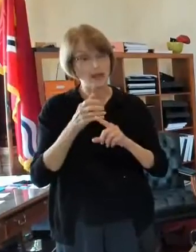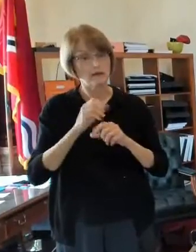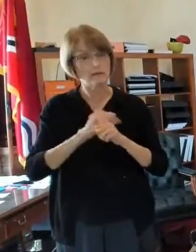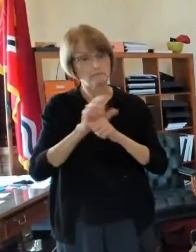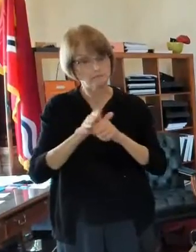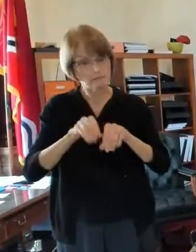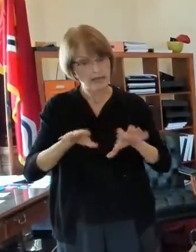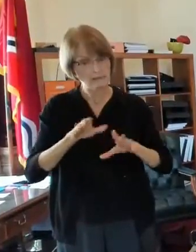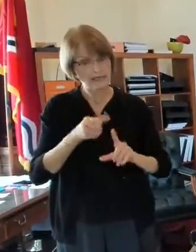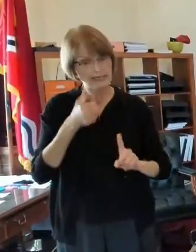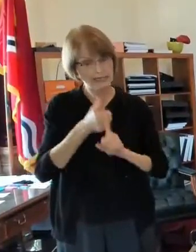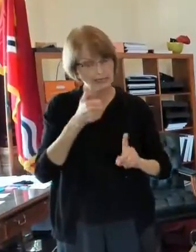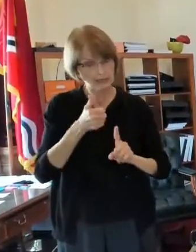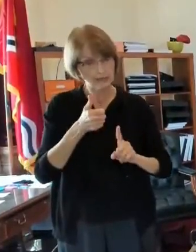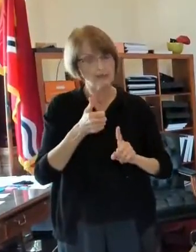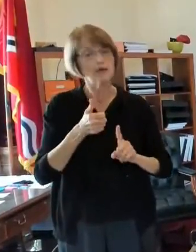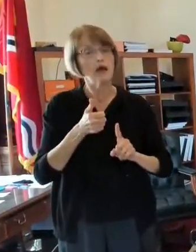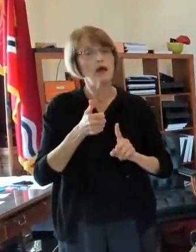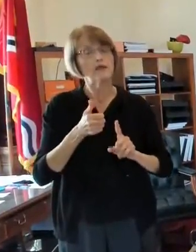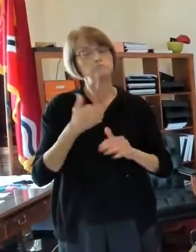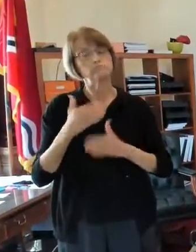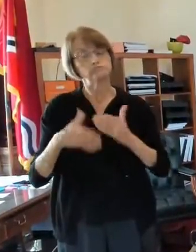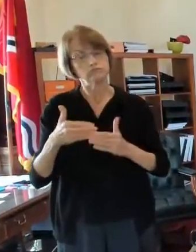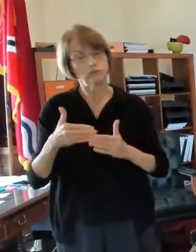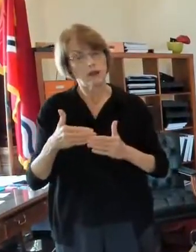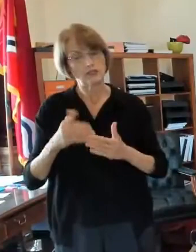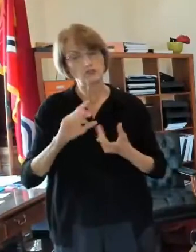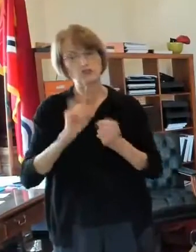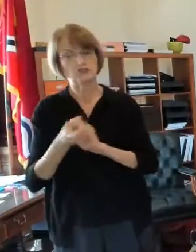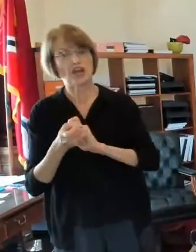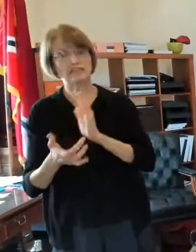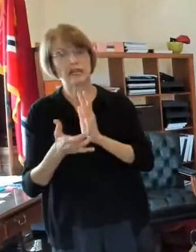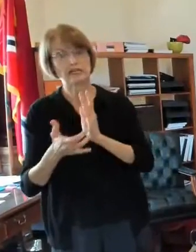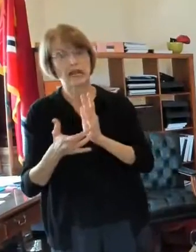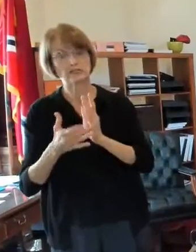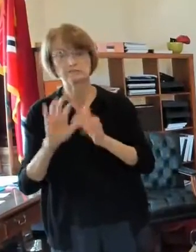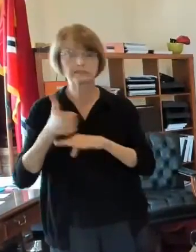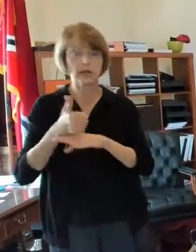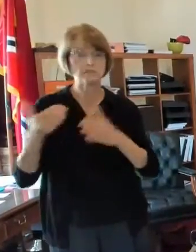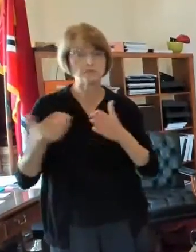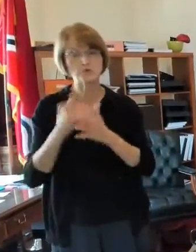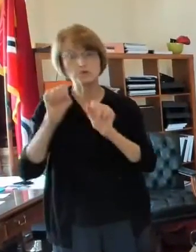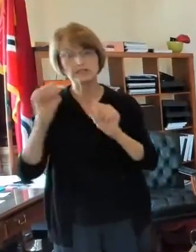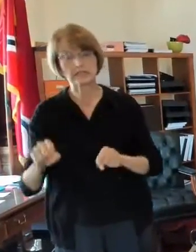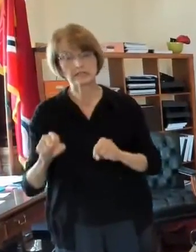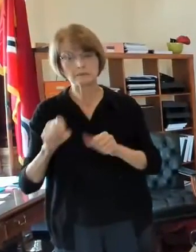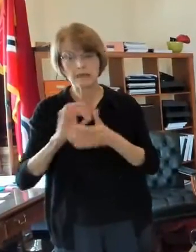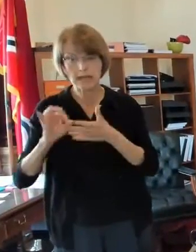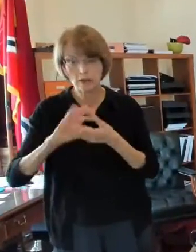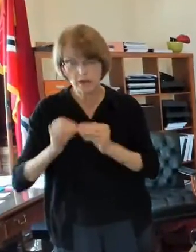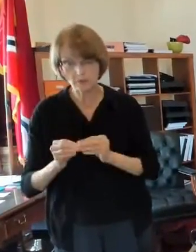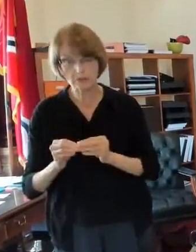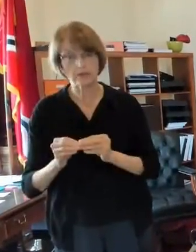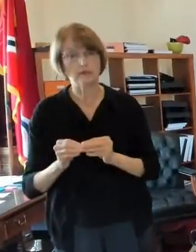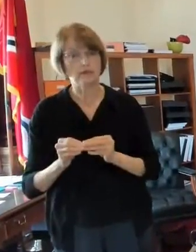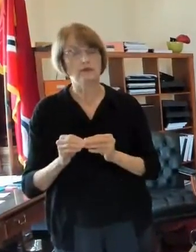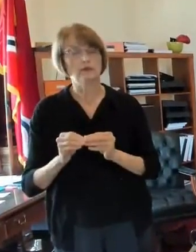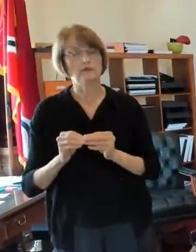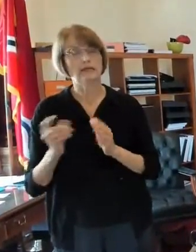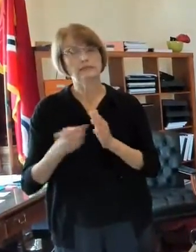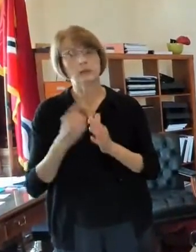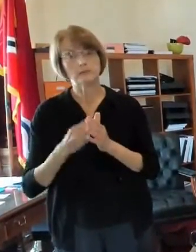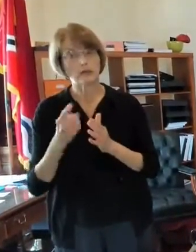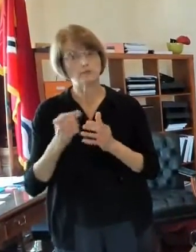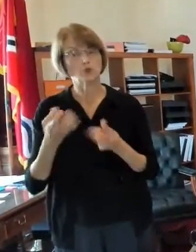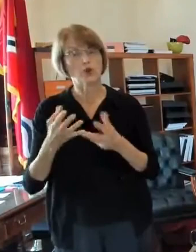technologies well that's a tough time to implement a new system and so when you do that sometimes you get some backlog and backup that's not something